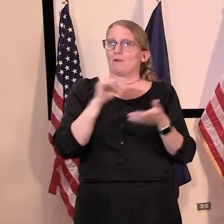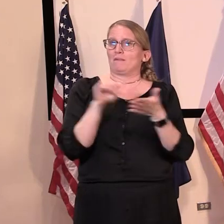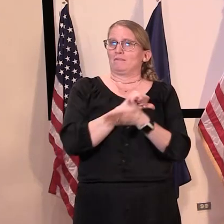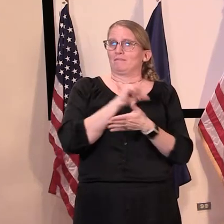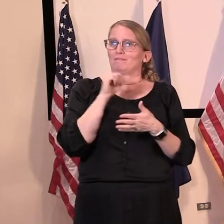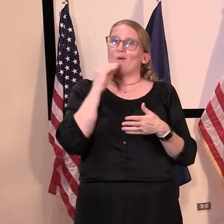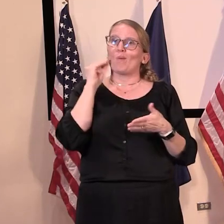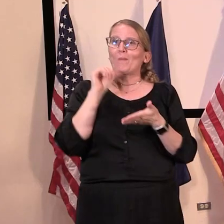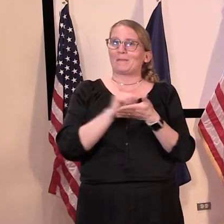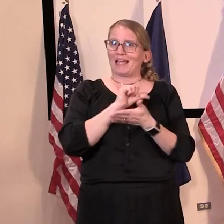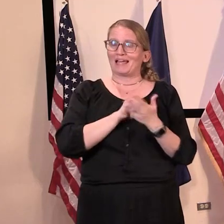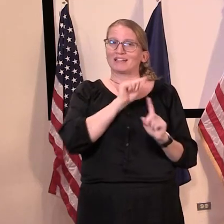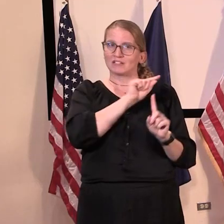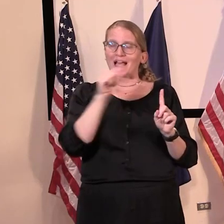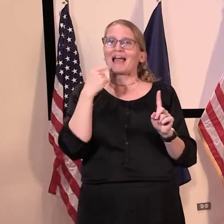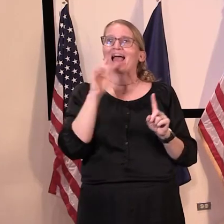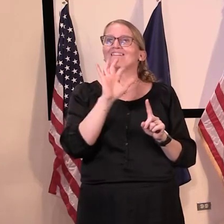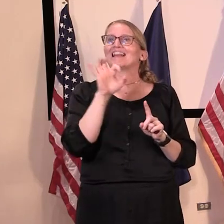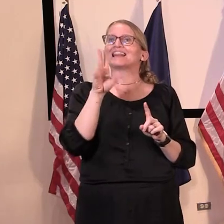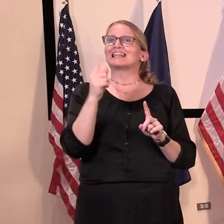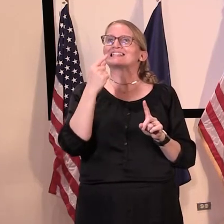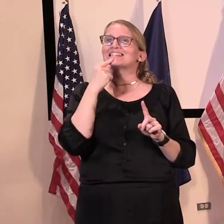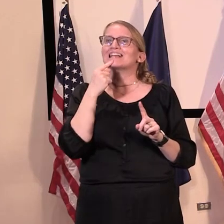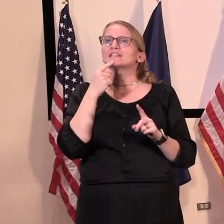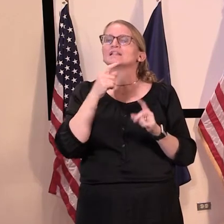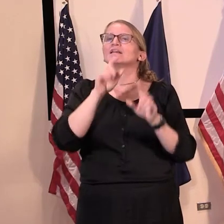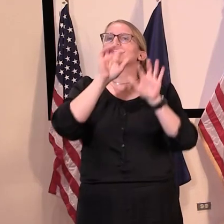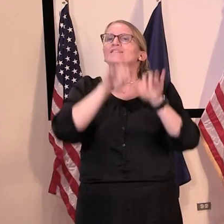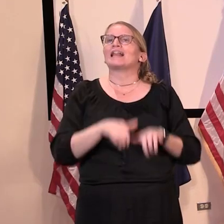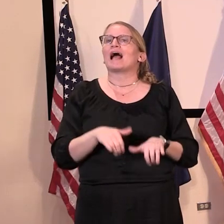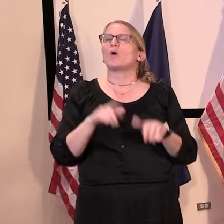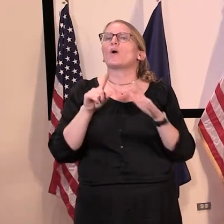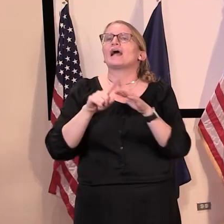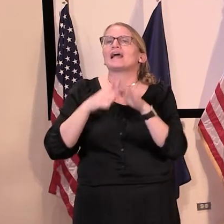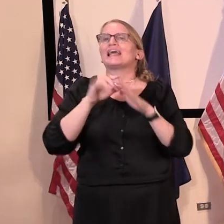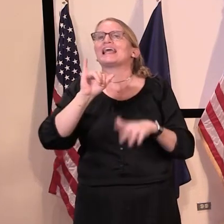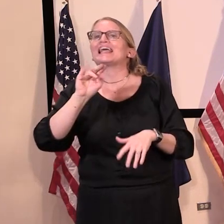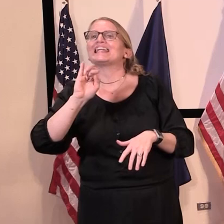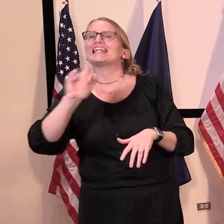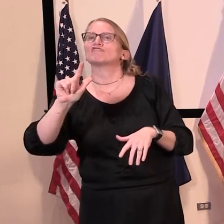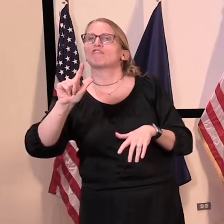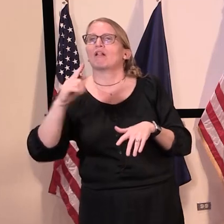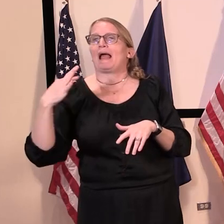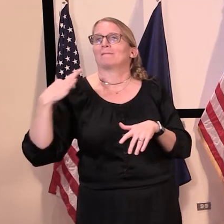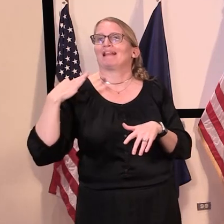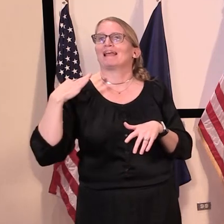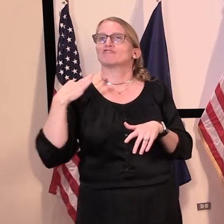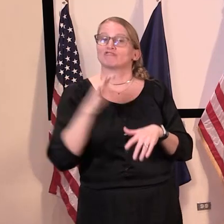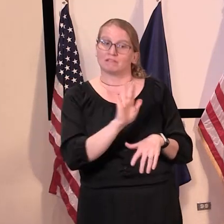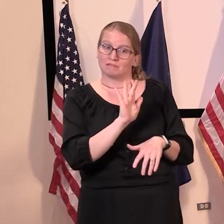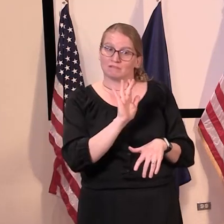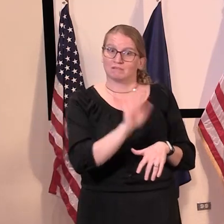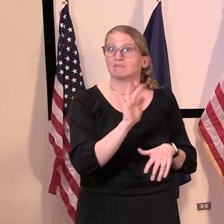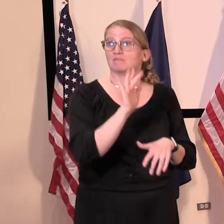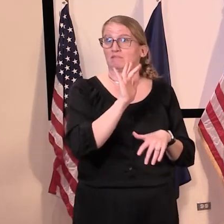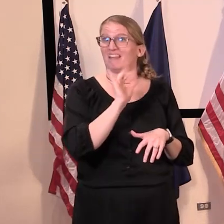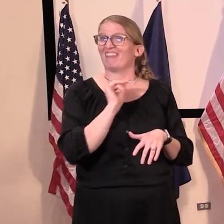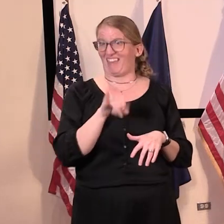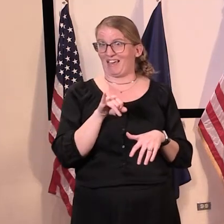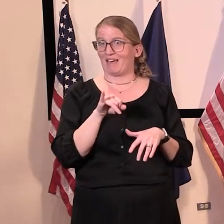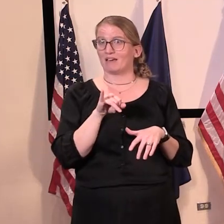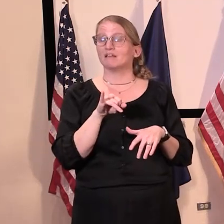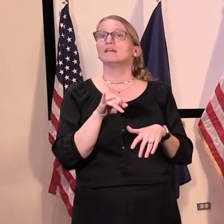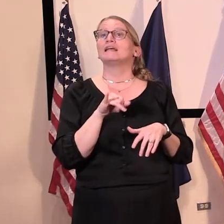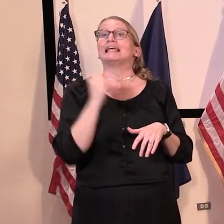application. That's where they should start. If they click self-employed, it will automatically, um, add